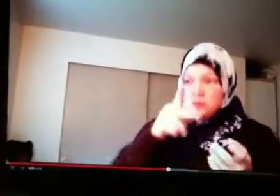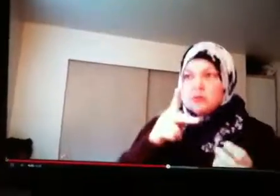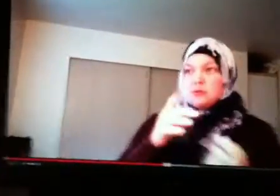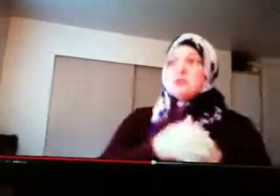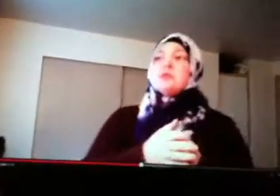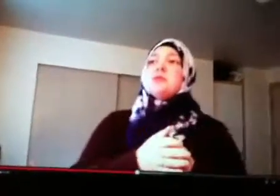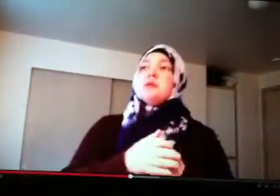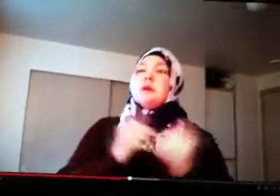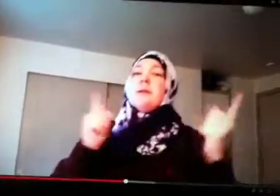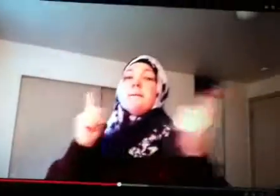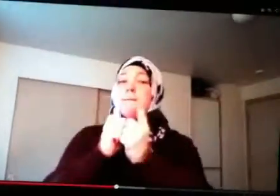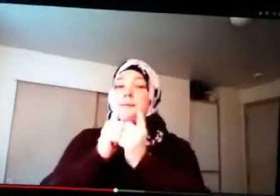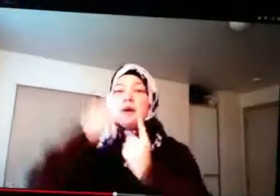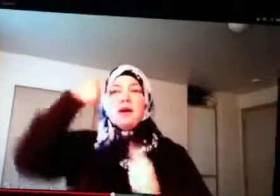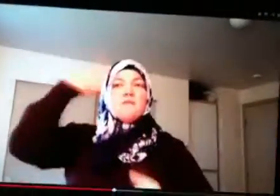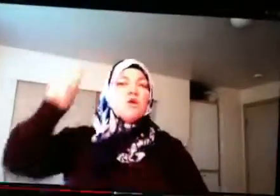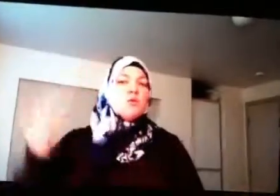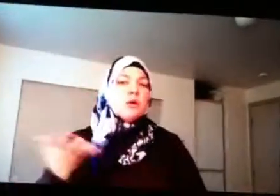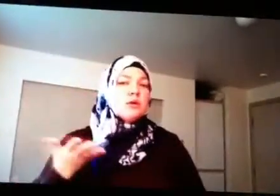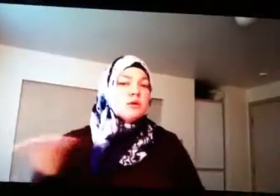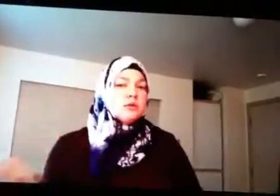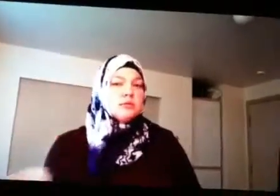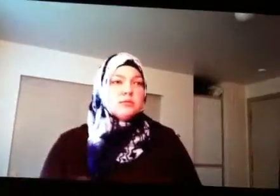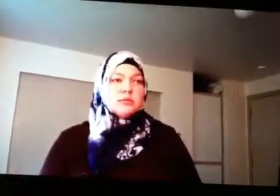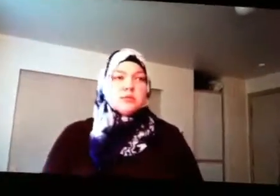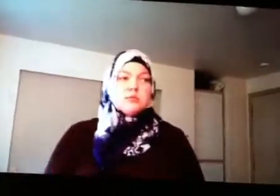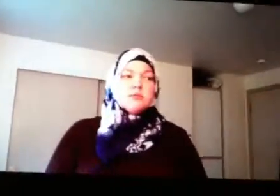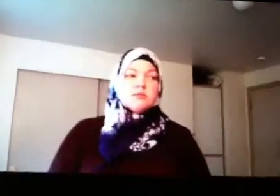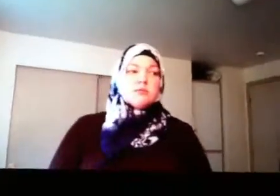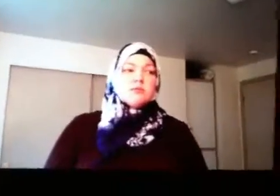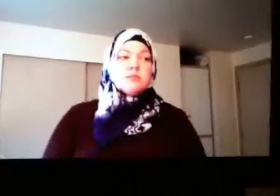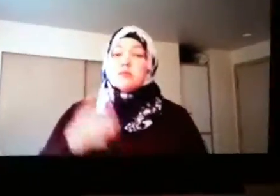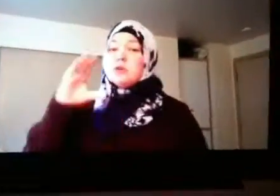You can meet different people. You can meet from different places.